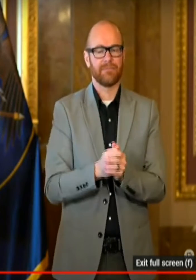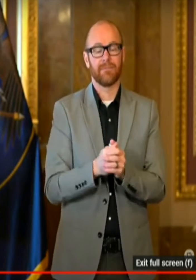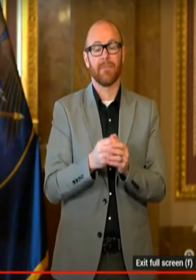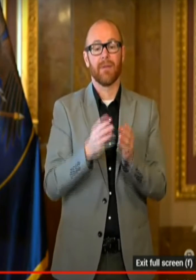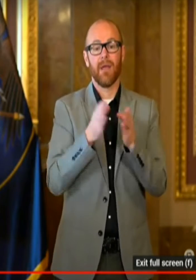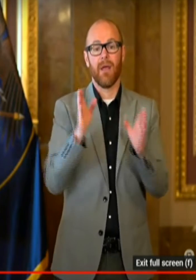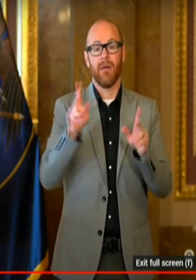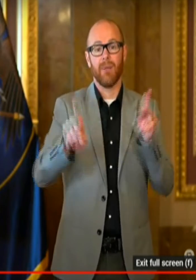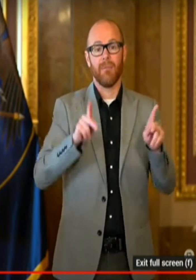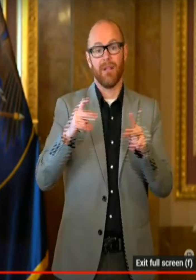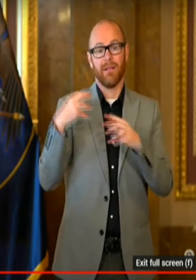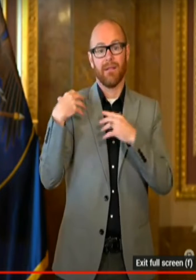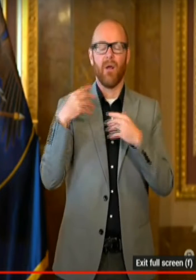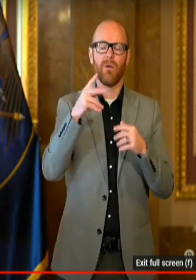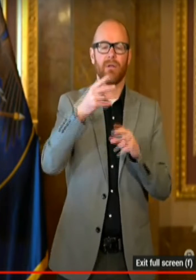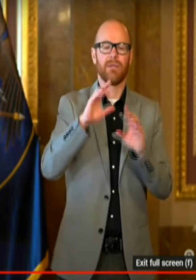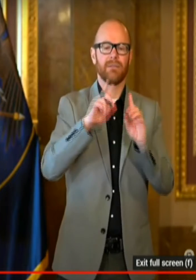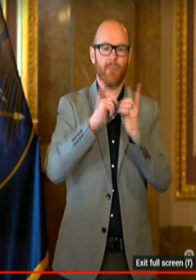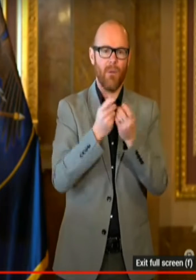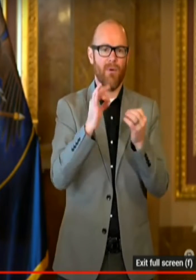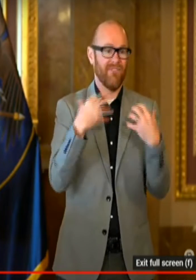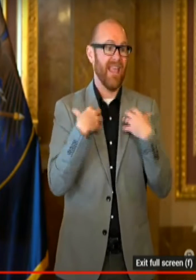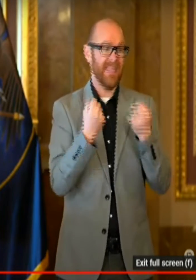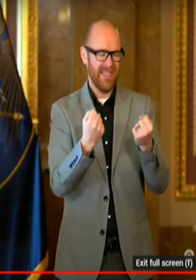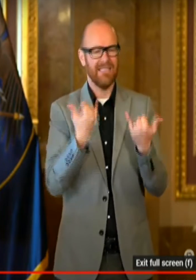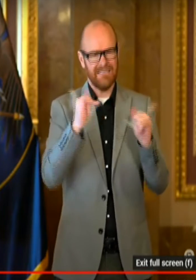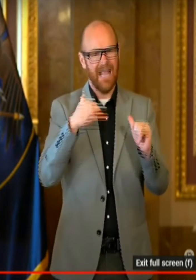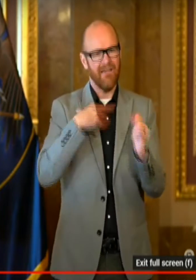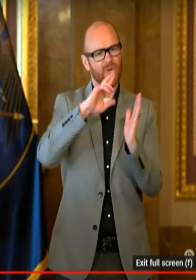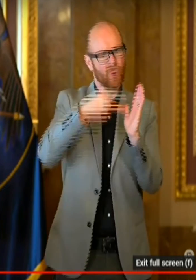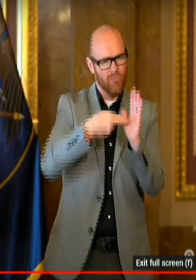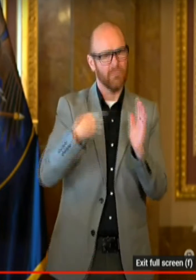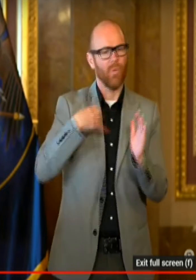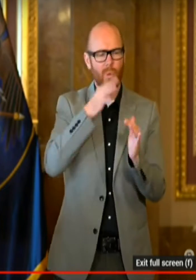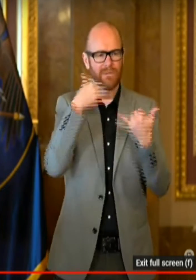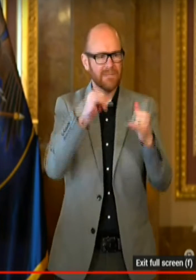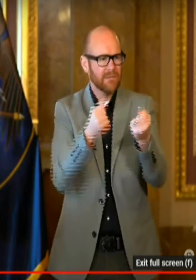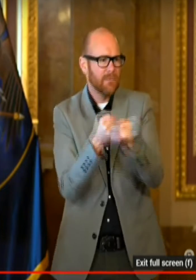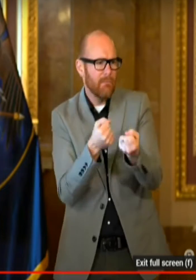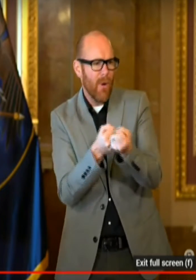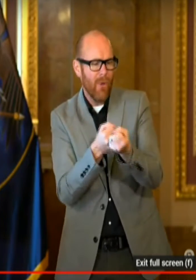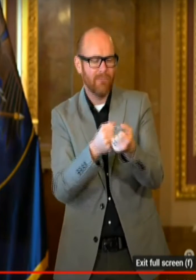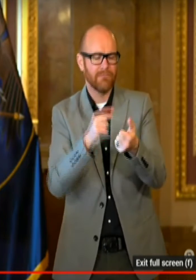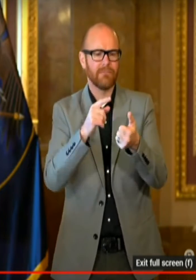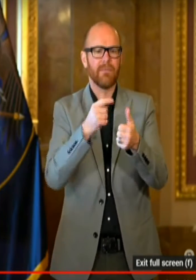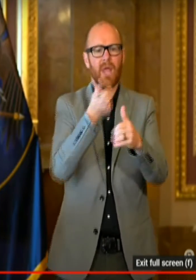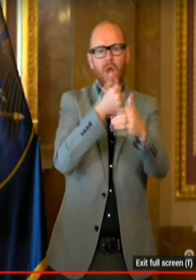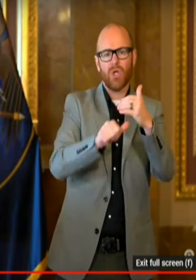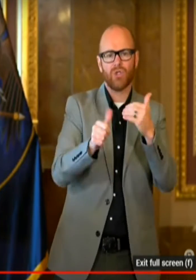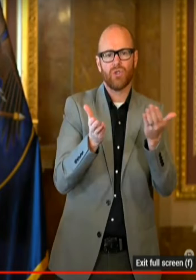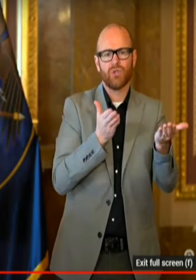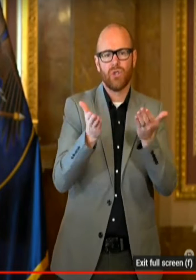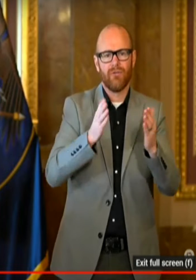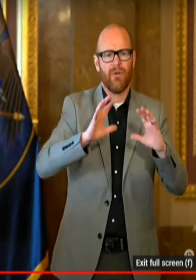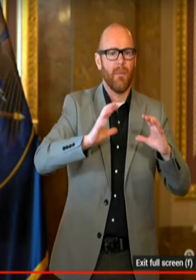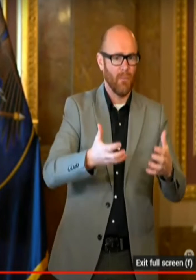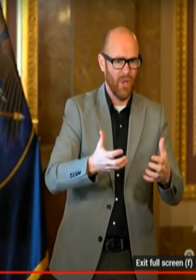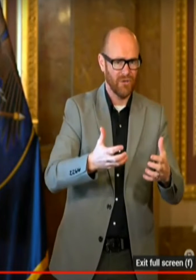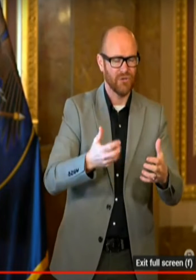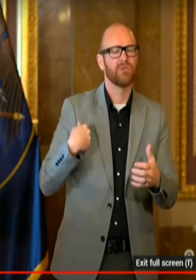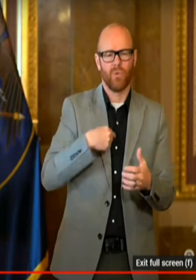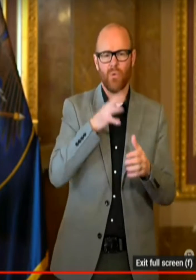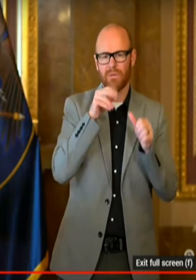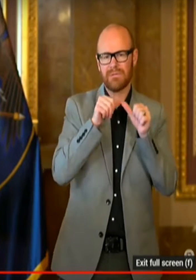in this testing. There are some, as always, we are working to help support underserved populations and we'll continue to find ways to do that